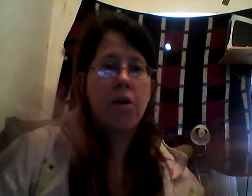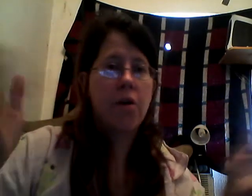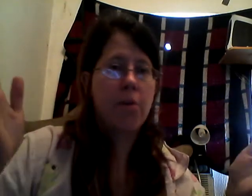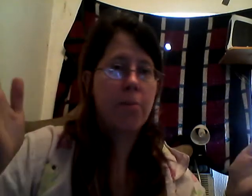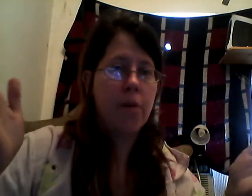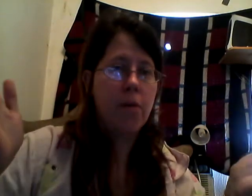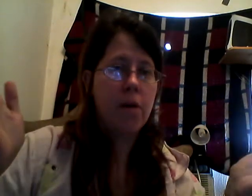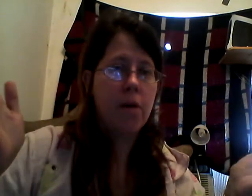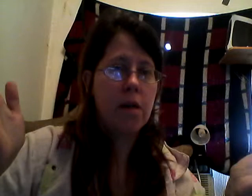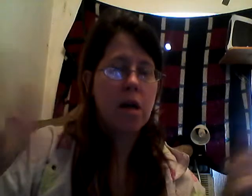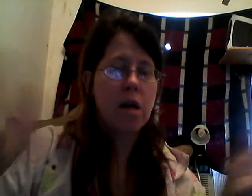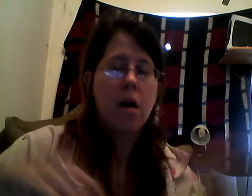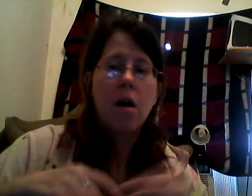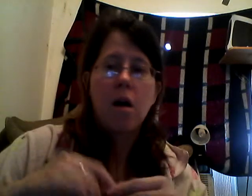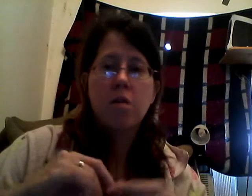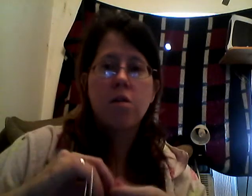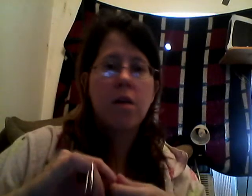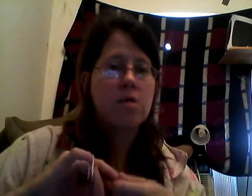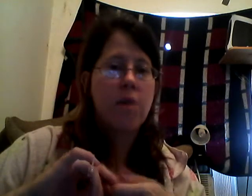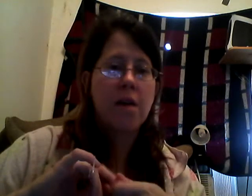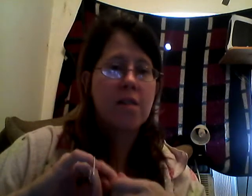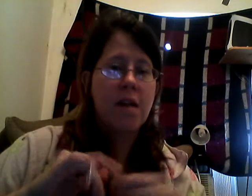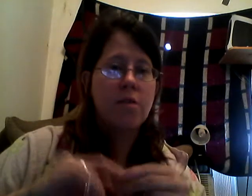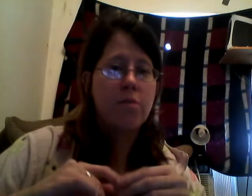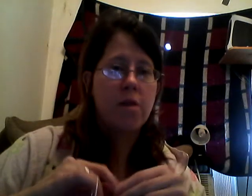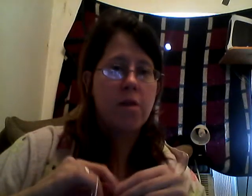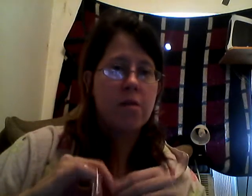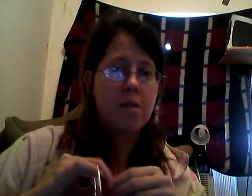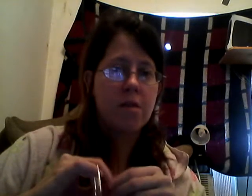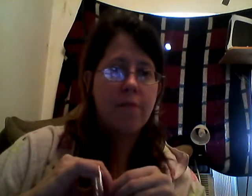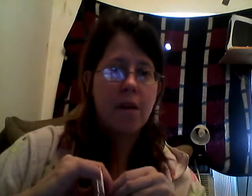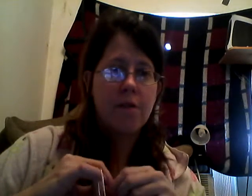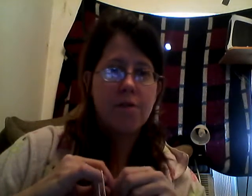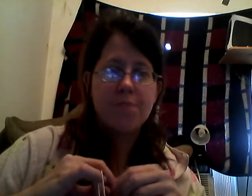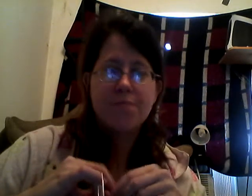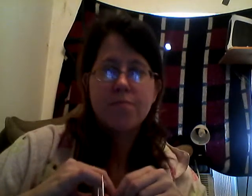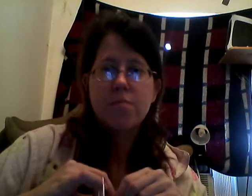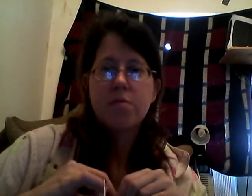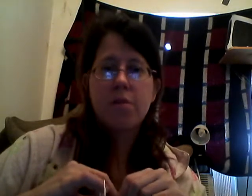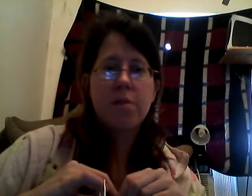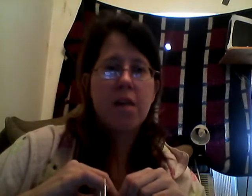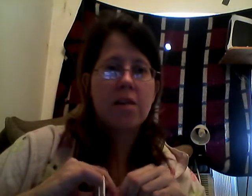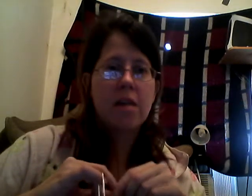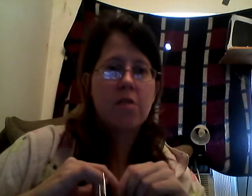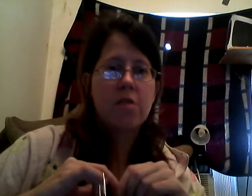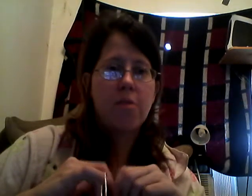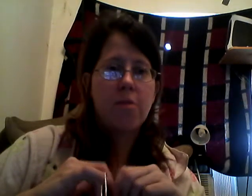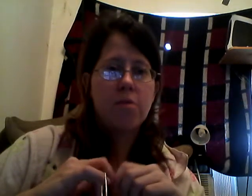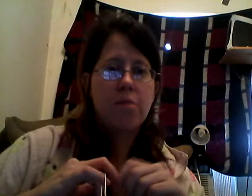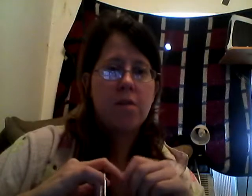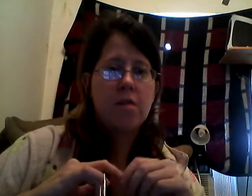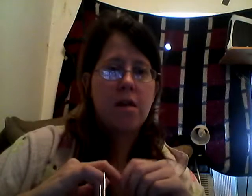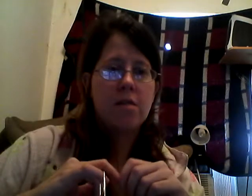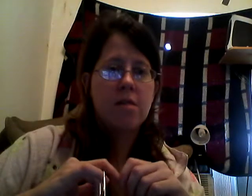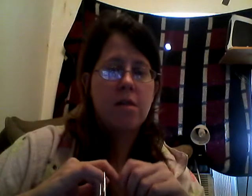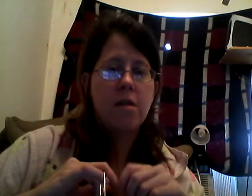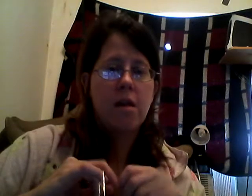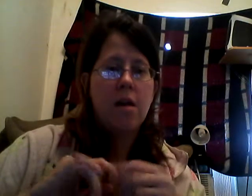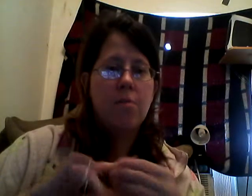You're broke, and that's it. So, that's why I take, and do press-ons on vacation. So, I'm going take and doctor up those press-ons, and I'm going